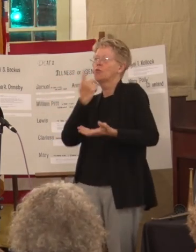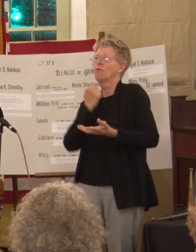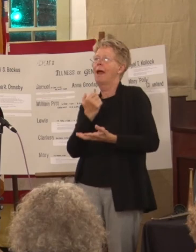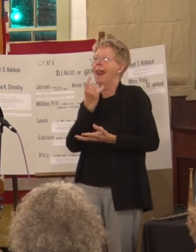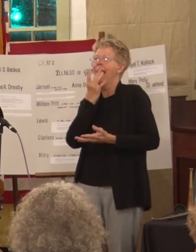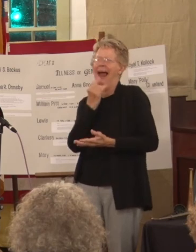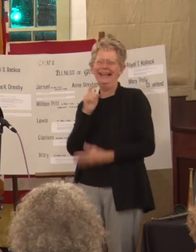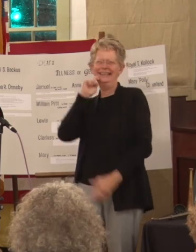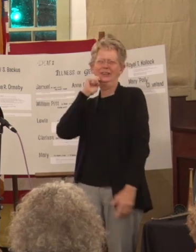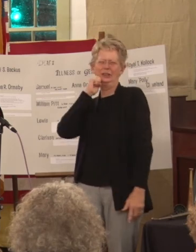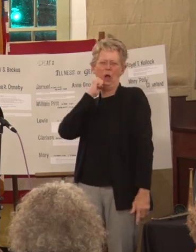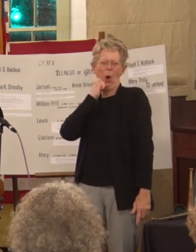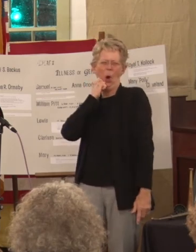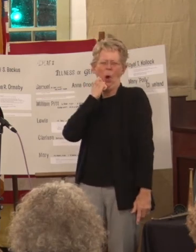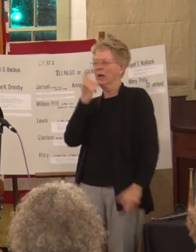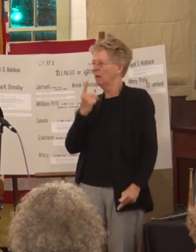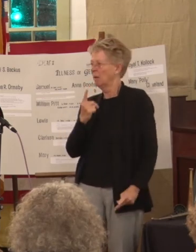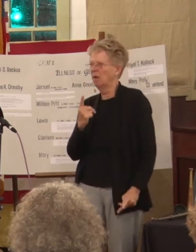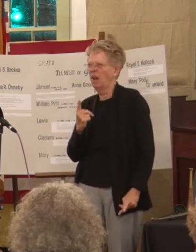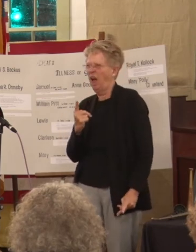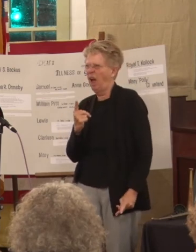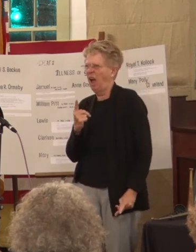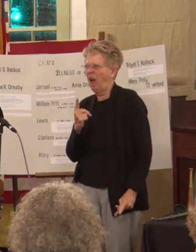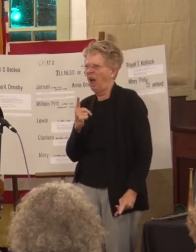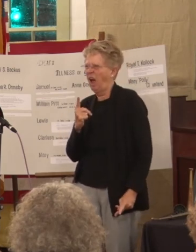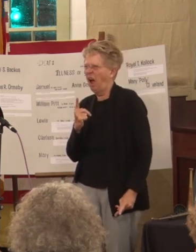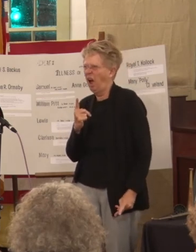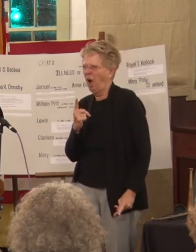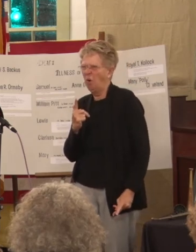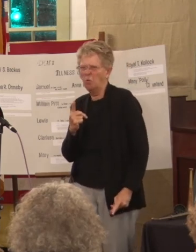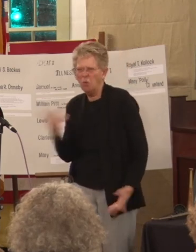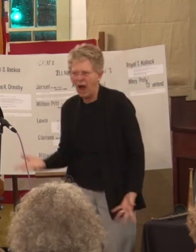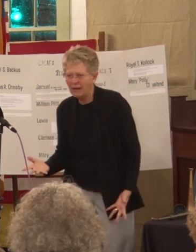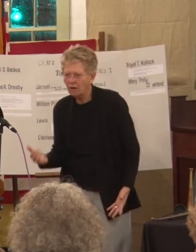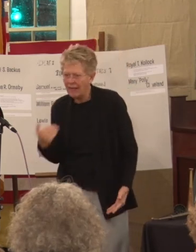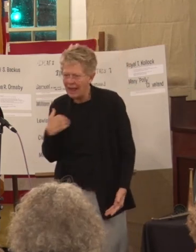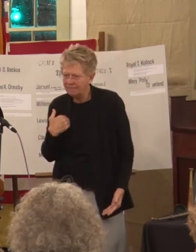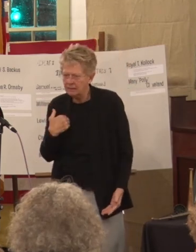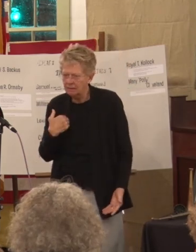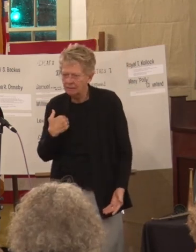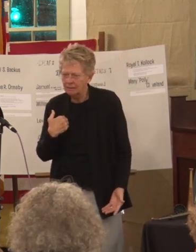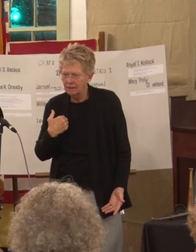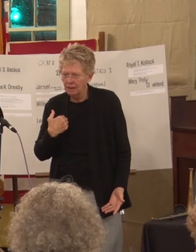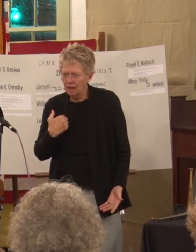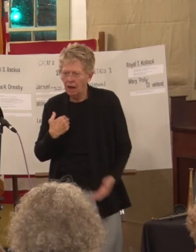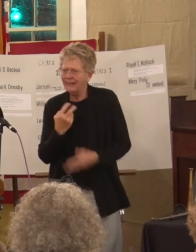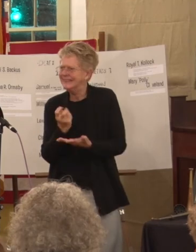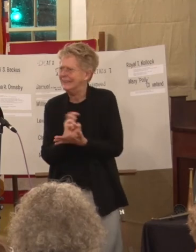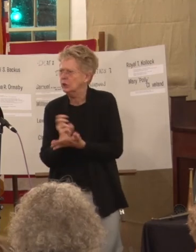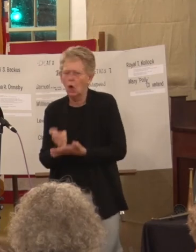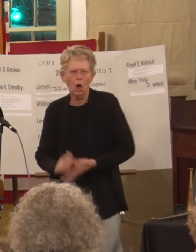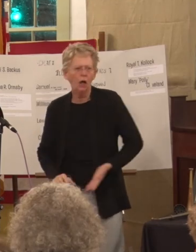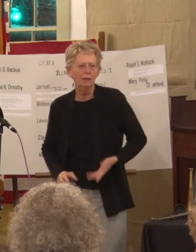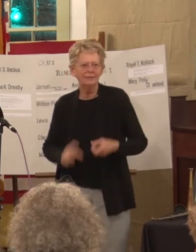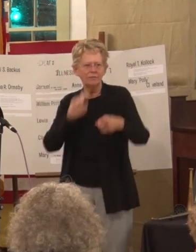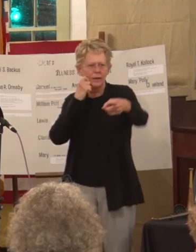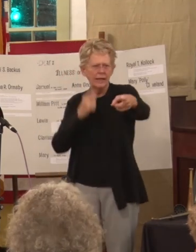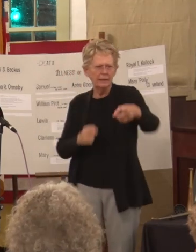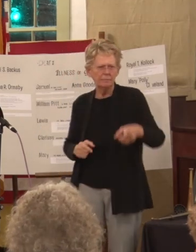really neat and everybody is like are they having a seizure you know if you want to go so it's really neat yeah for those